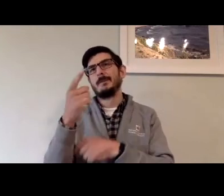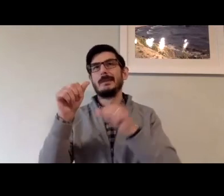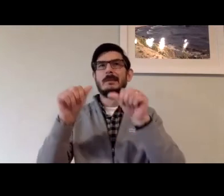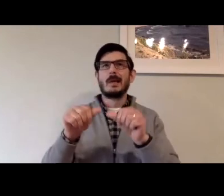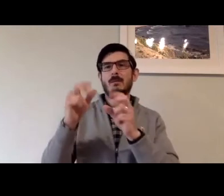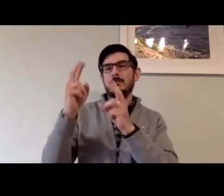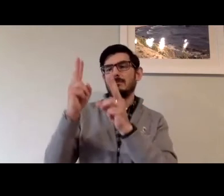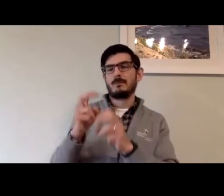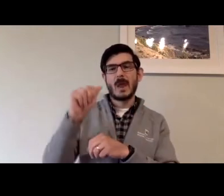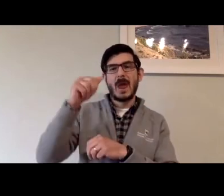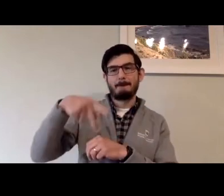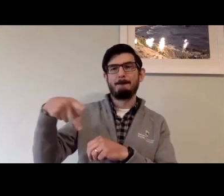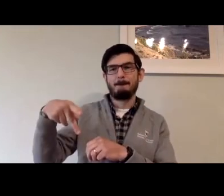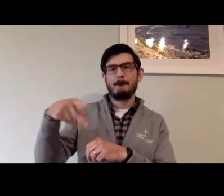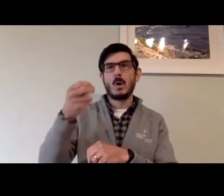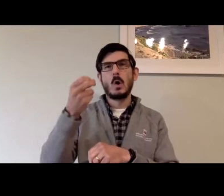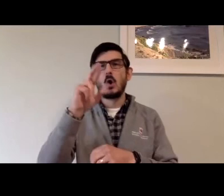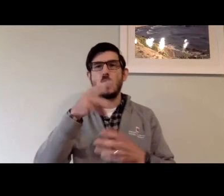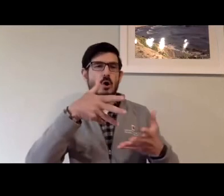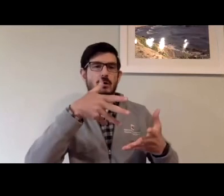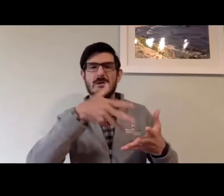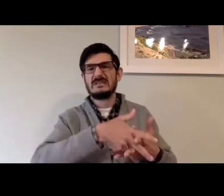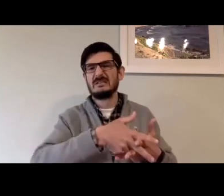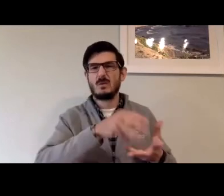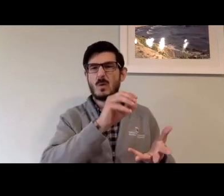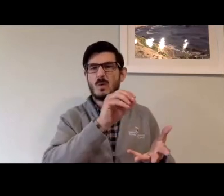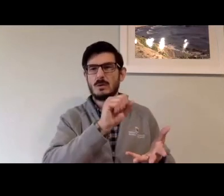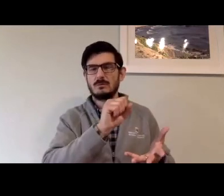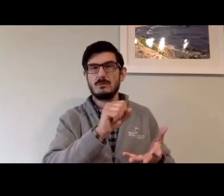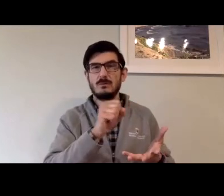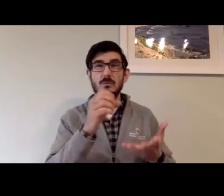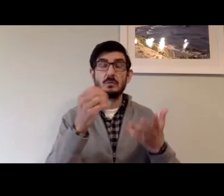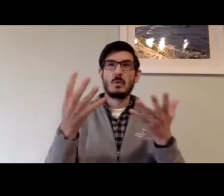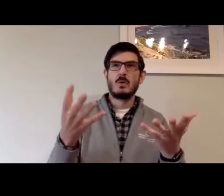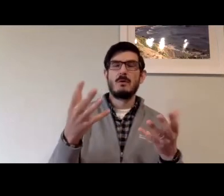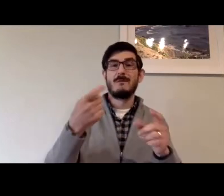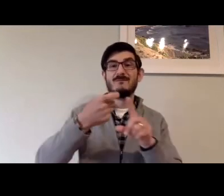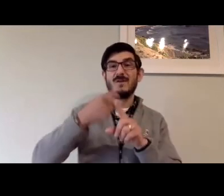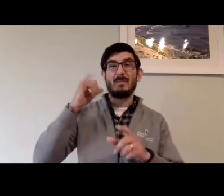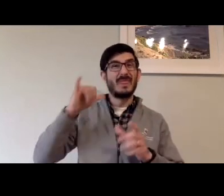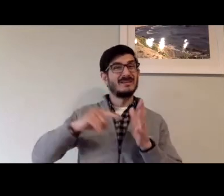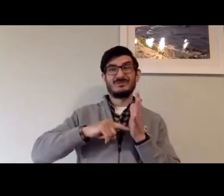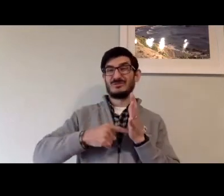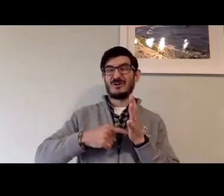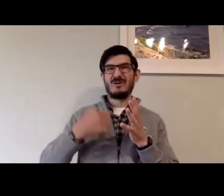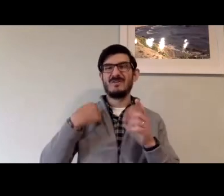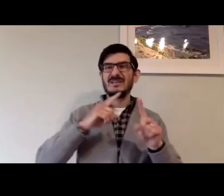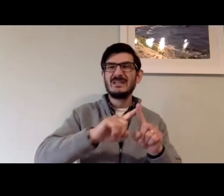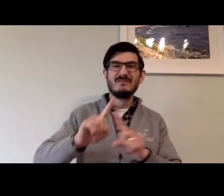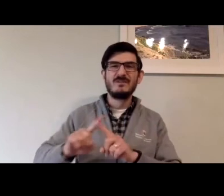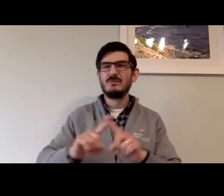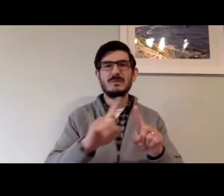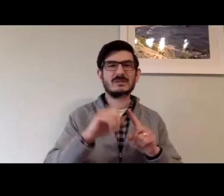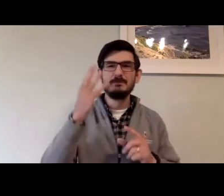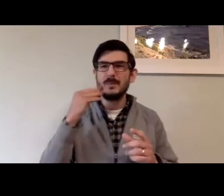include, for example, FCC allows for an app or a plugin, as well as native to the iOS